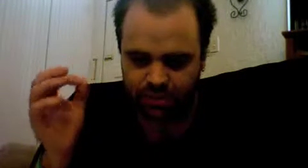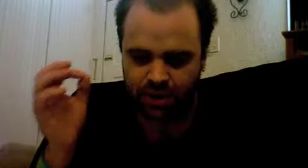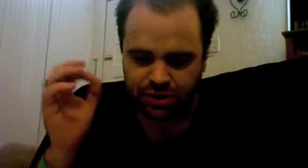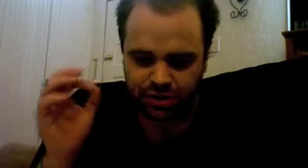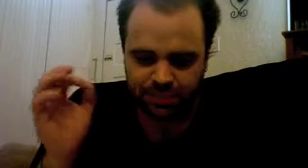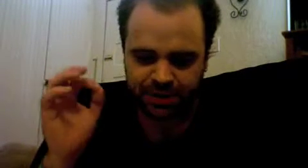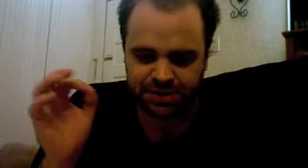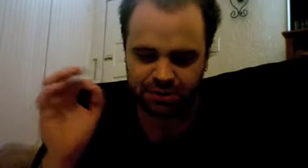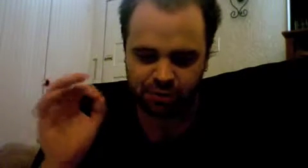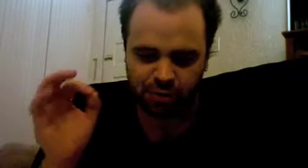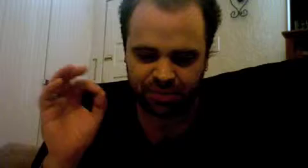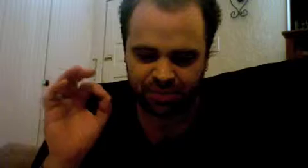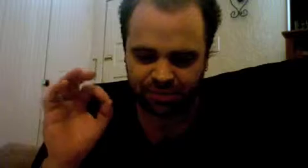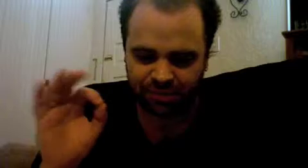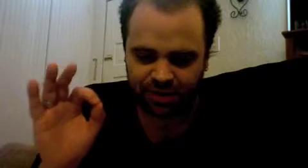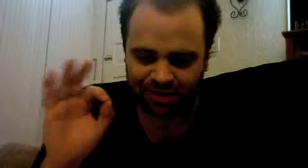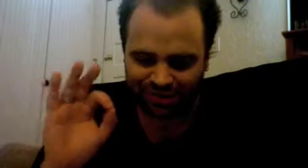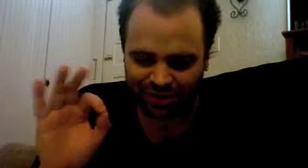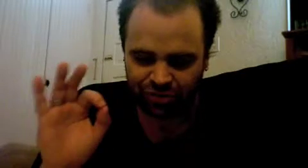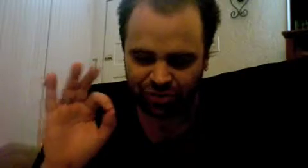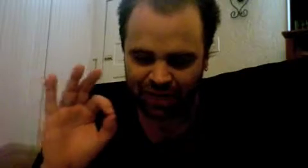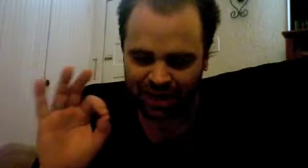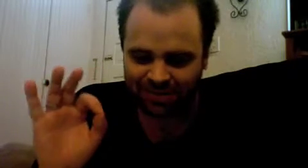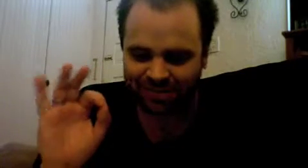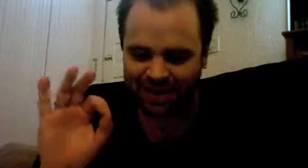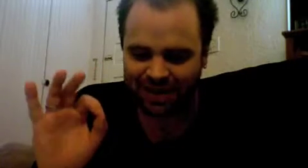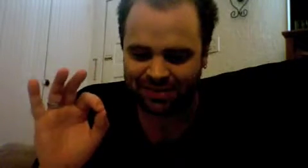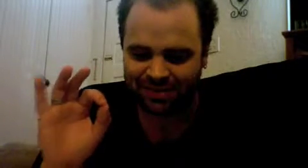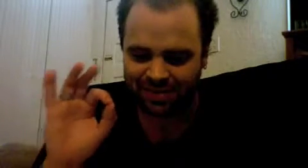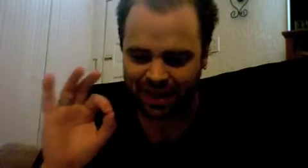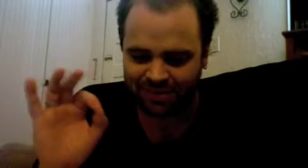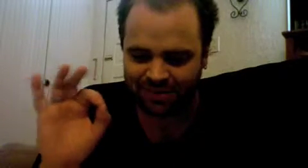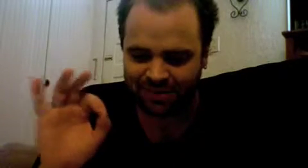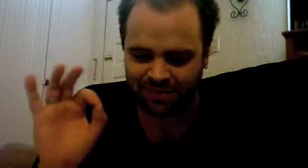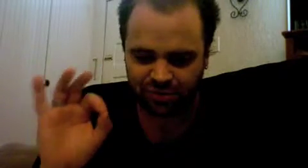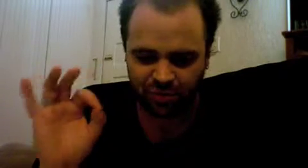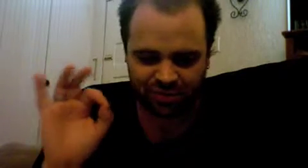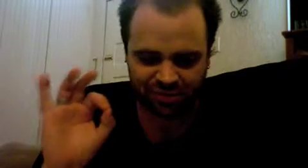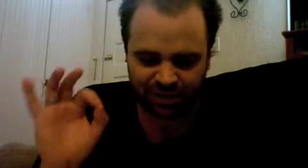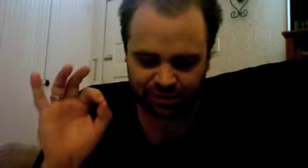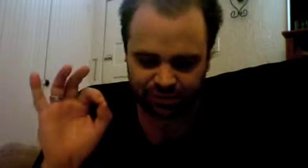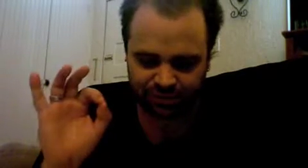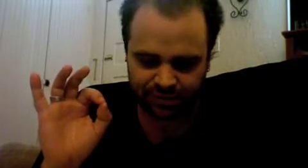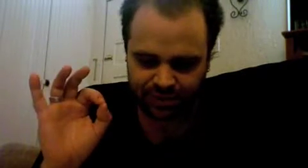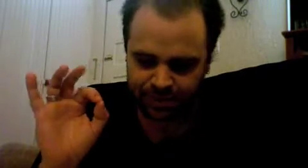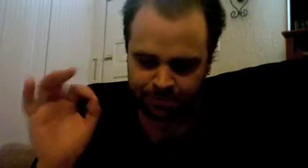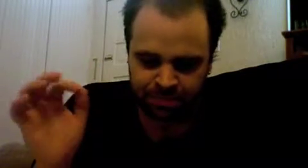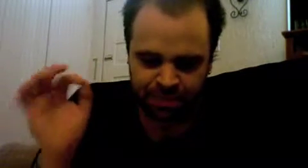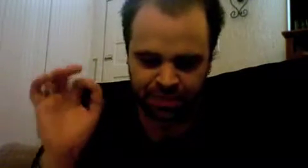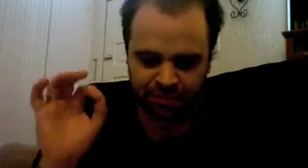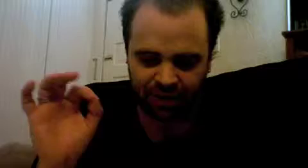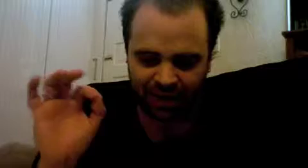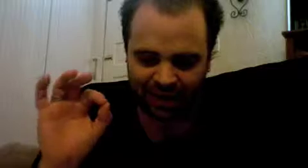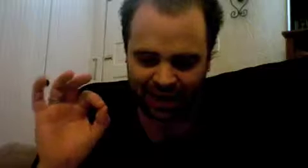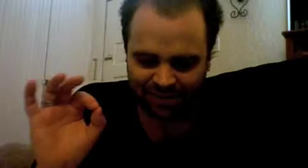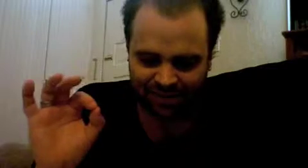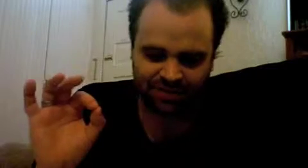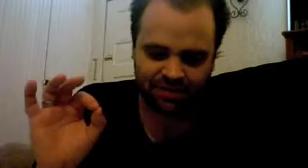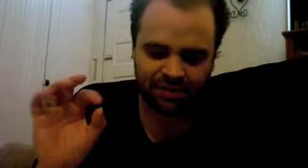just because just the form is as essential to the essence as the essence is to itself the the divine the essence is